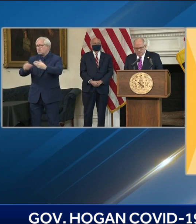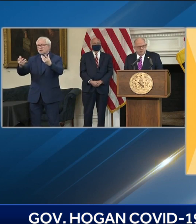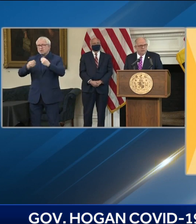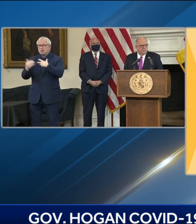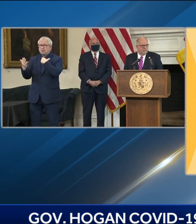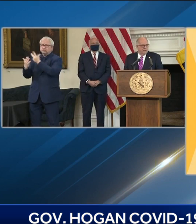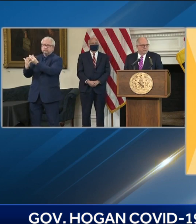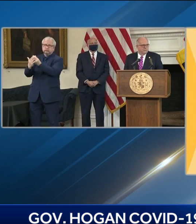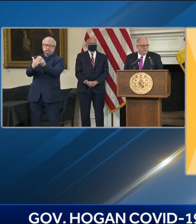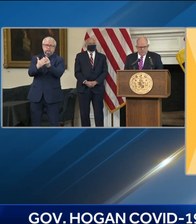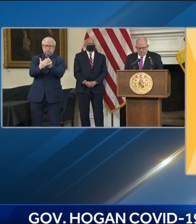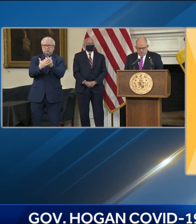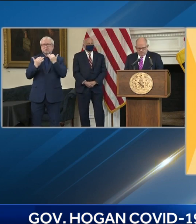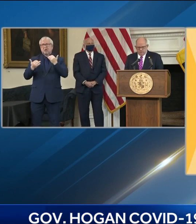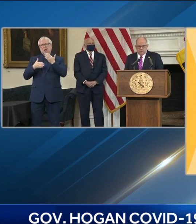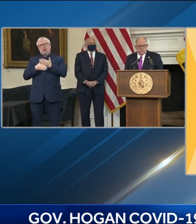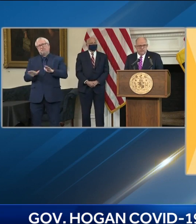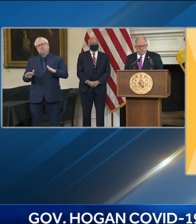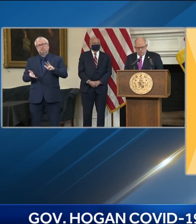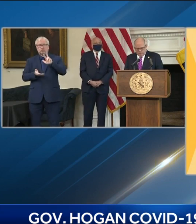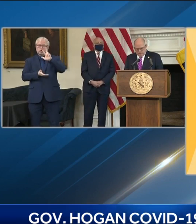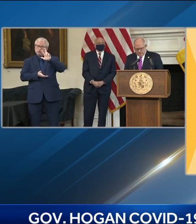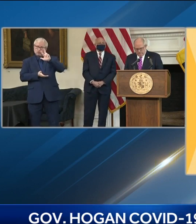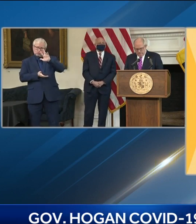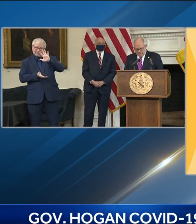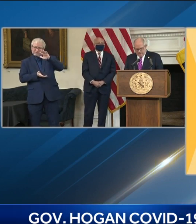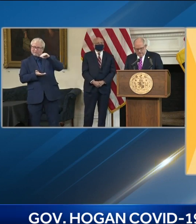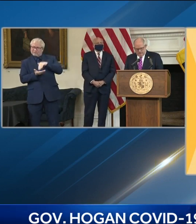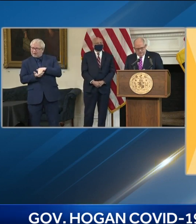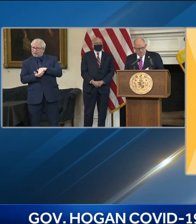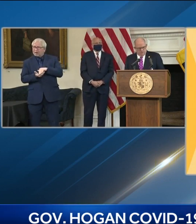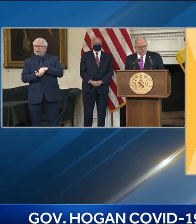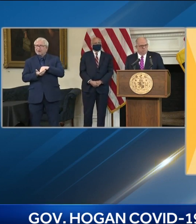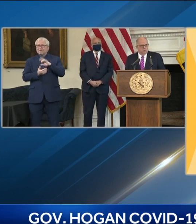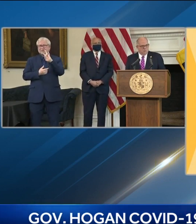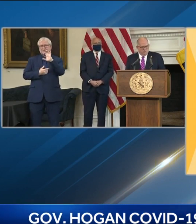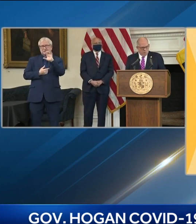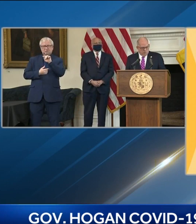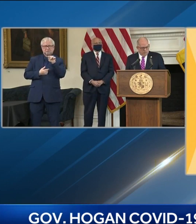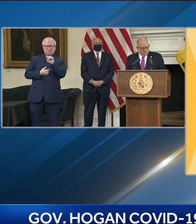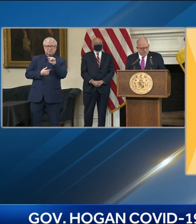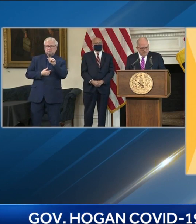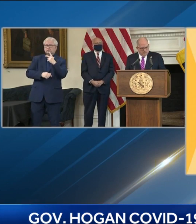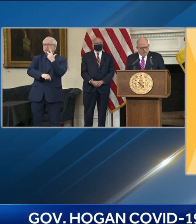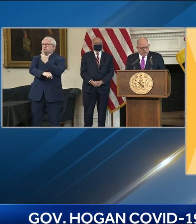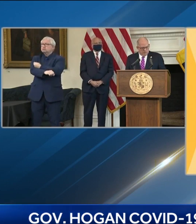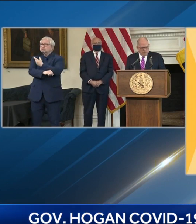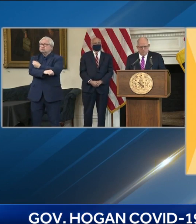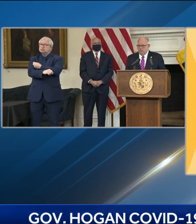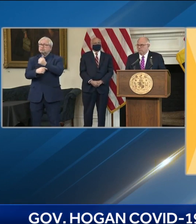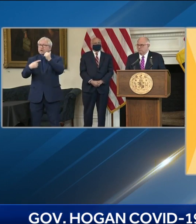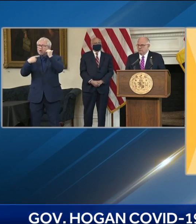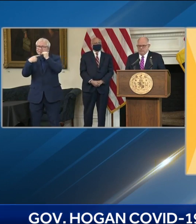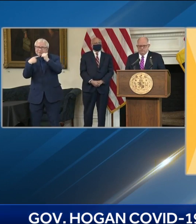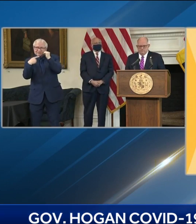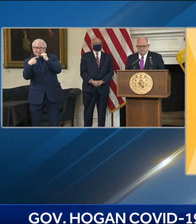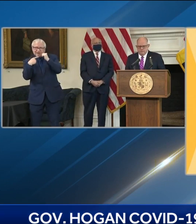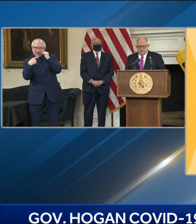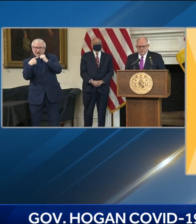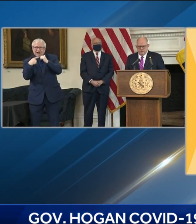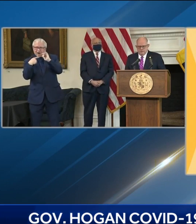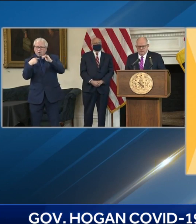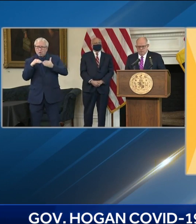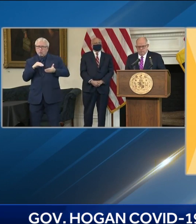record of 35,730 shots per day, an increase of more than 1,100 percent.